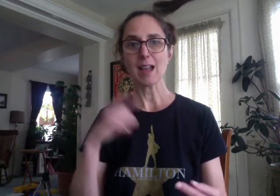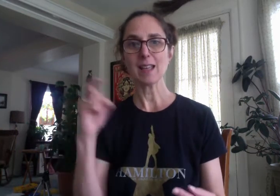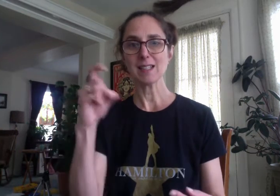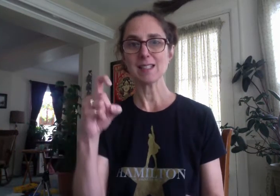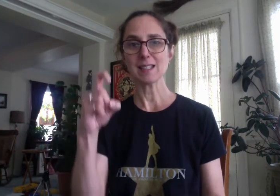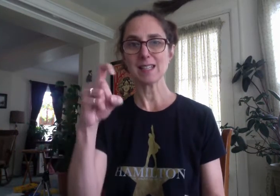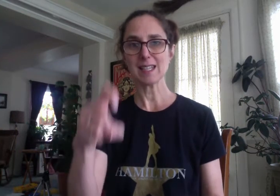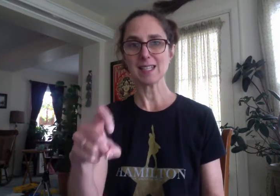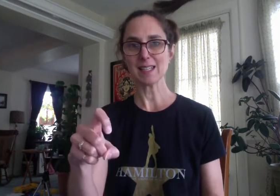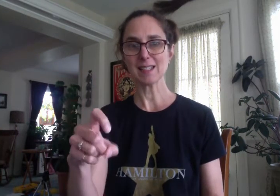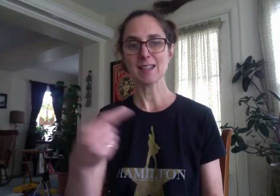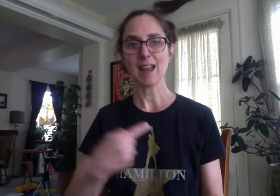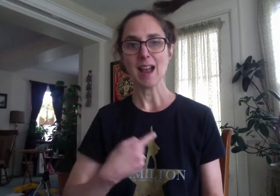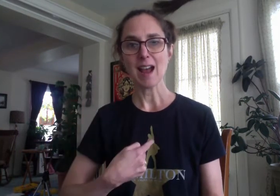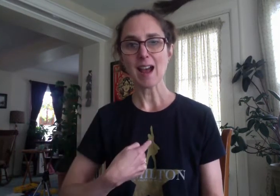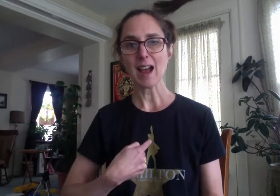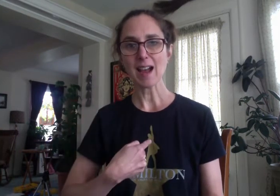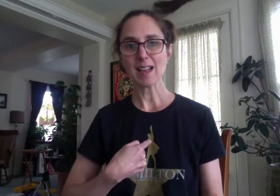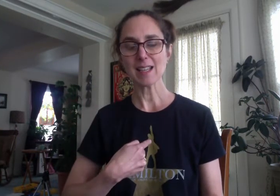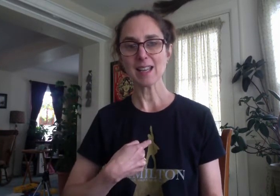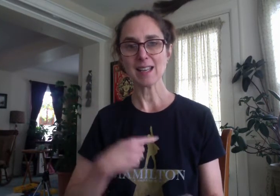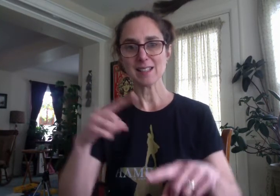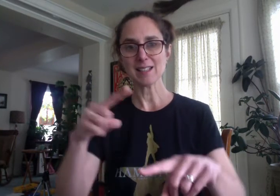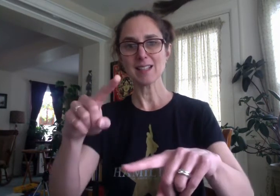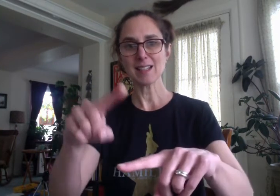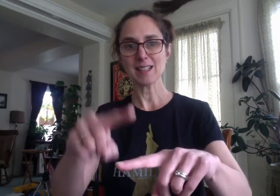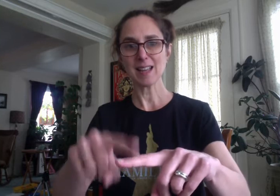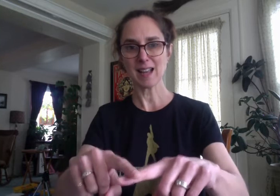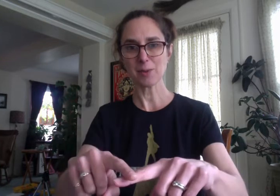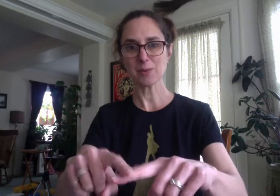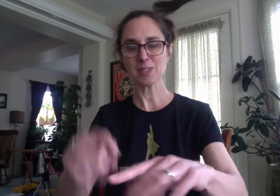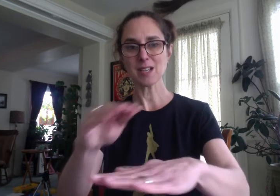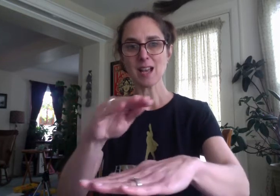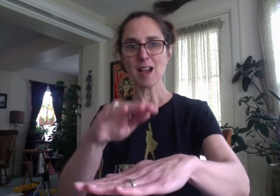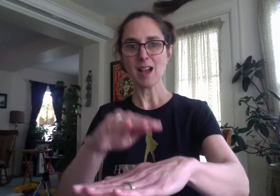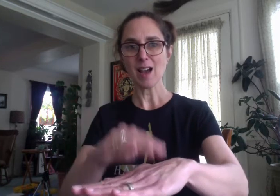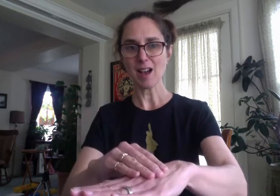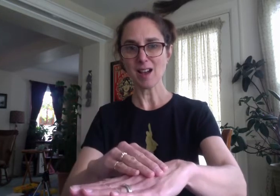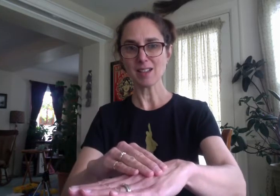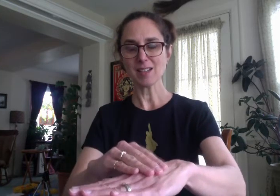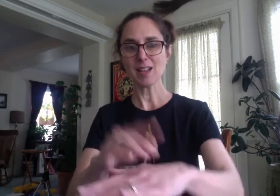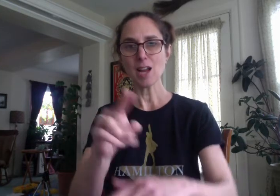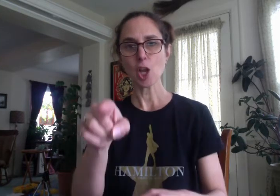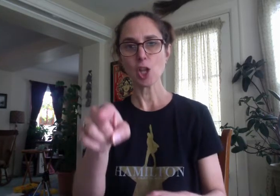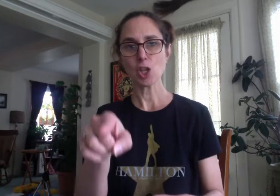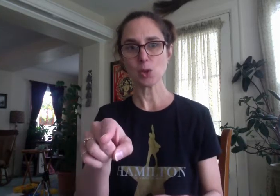need it I can count on you